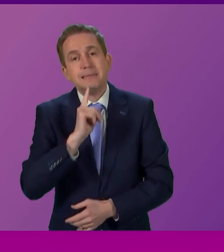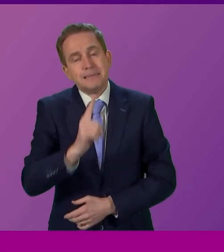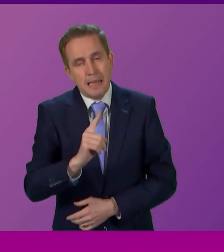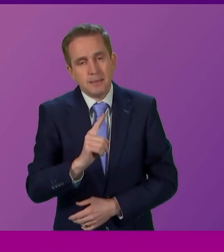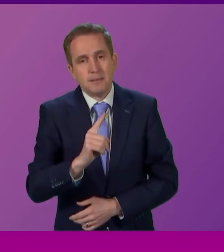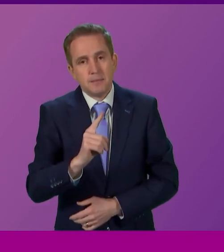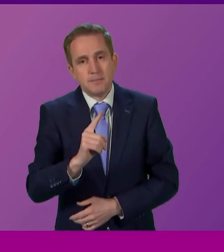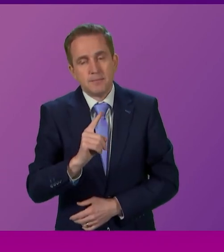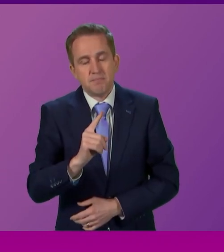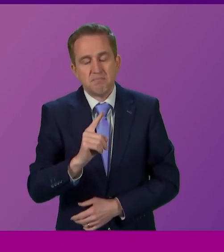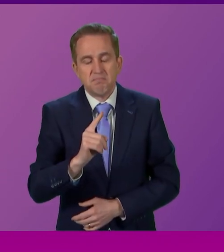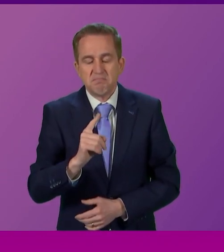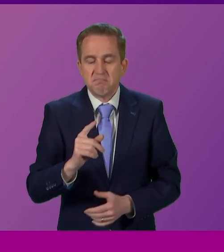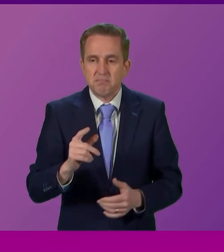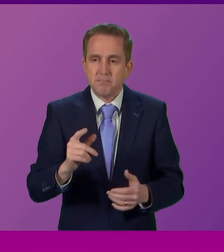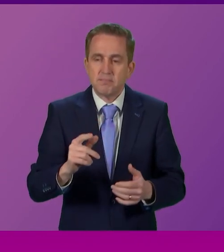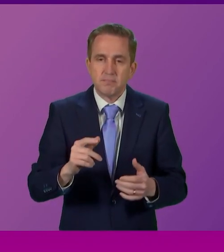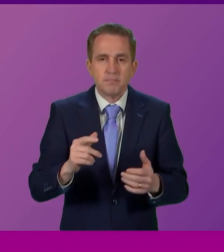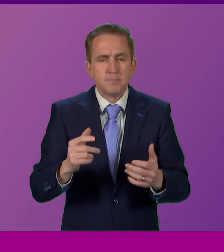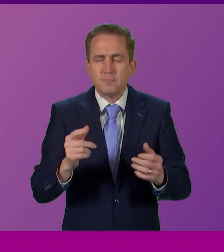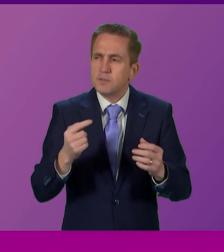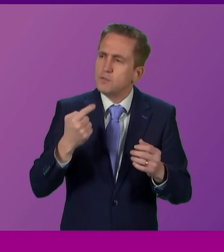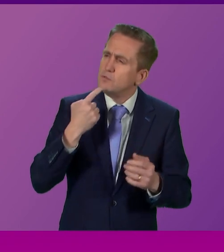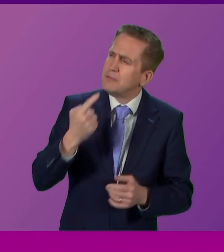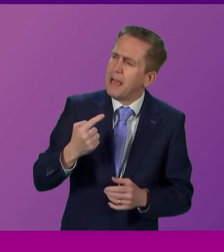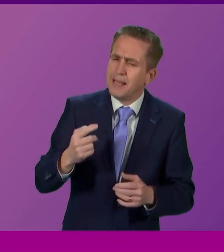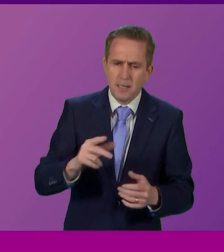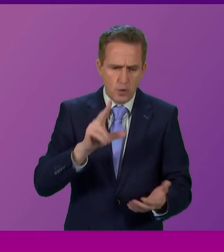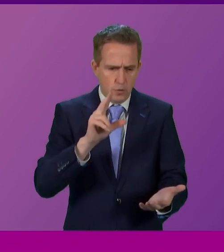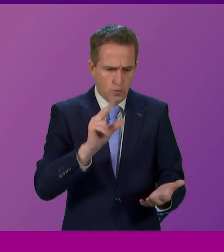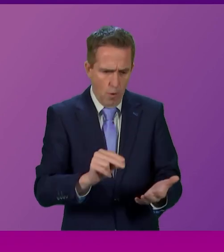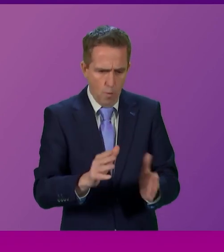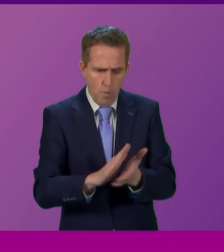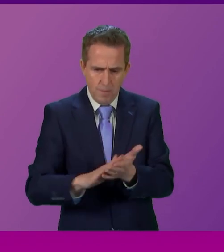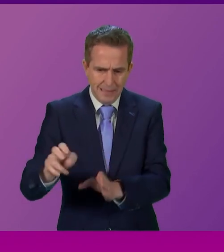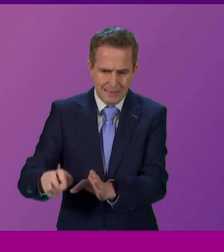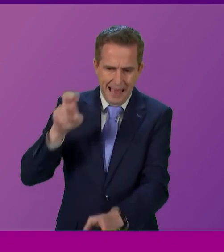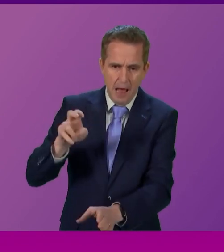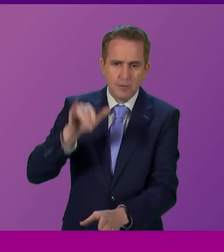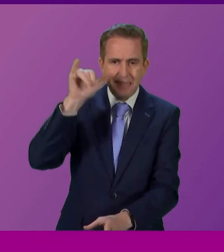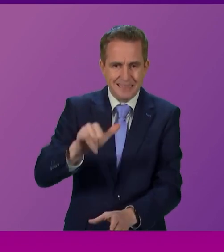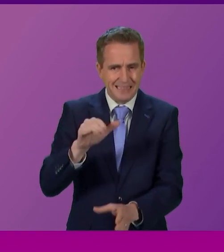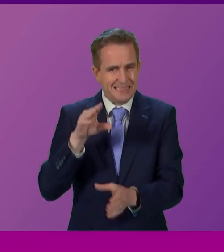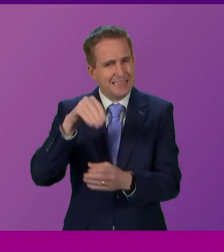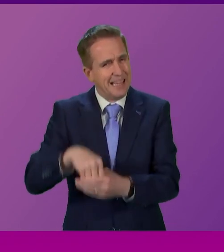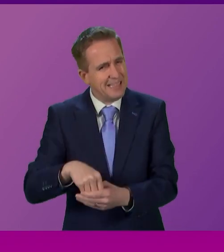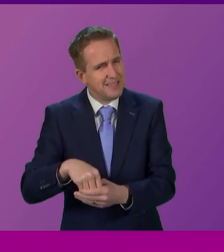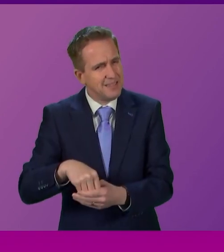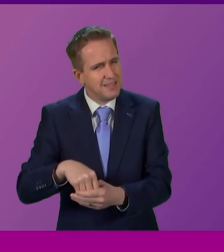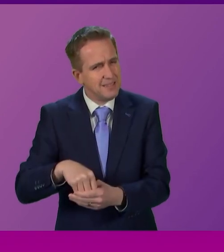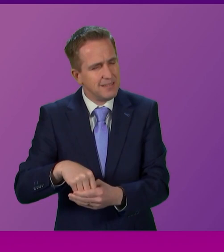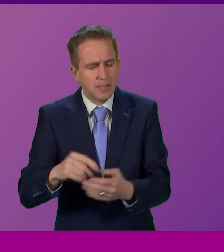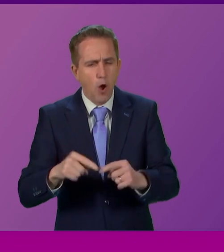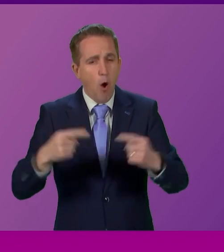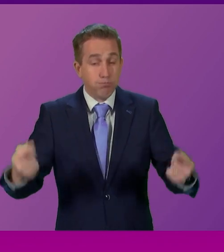I quote, It is disingenuous to say that no means out and yes means in, when actually the